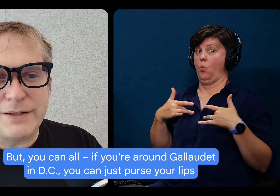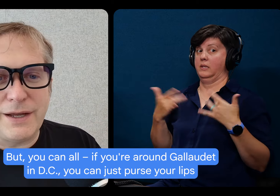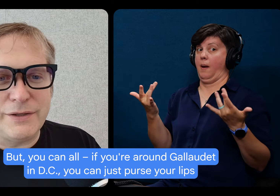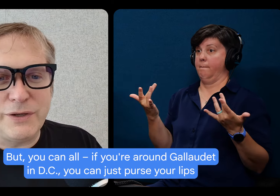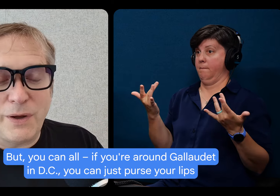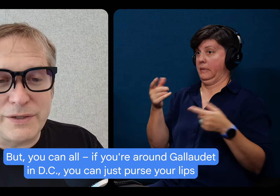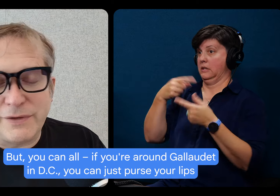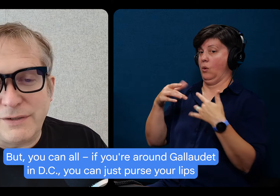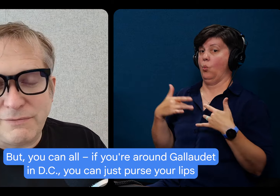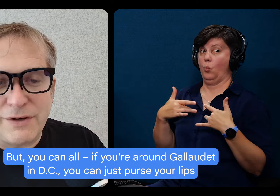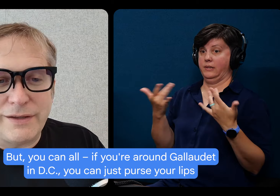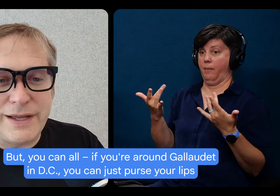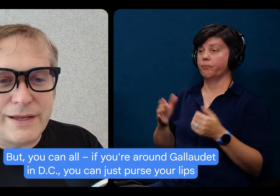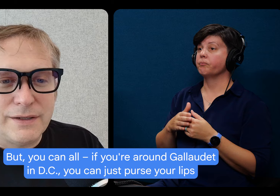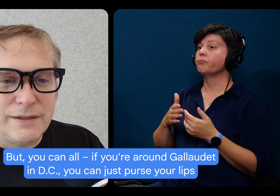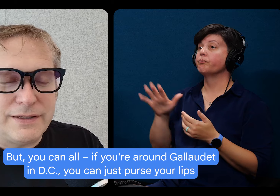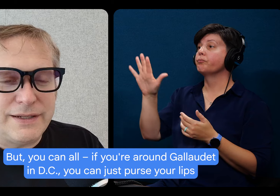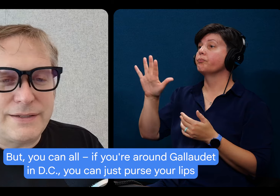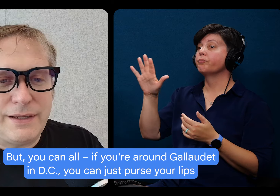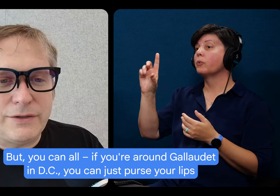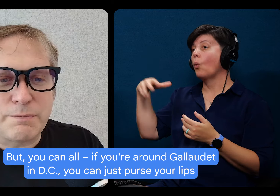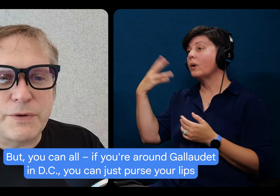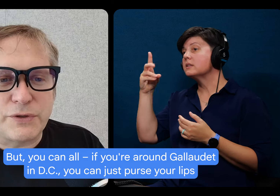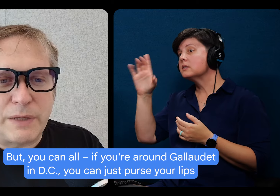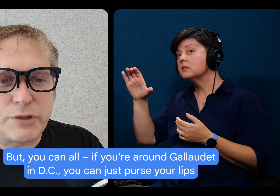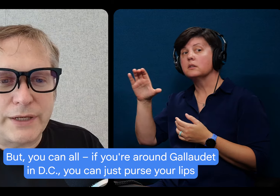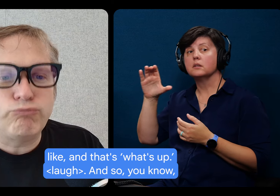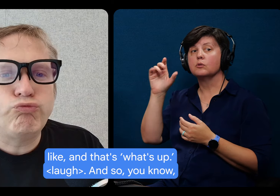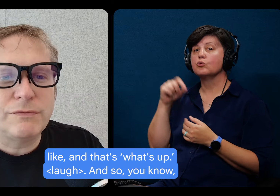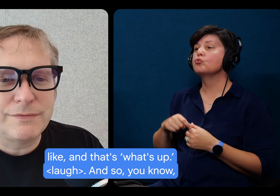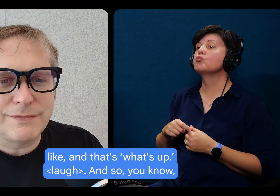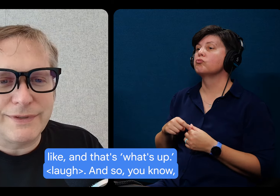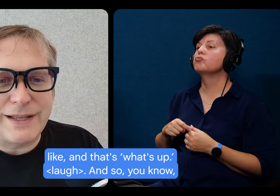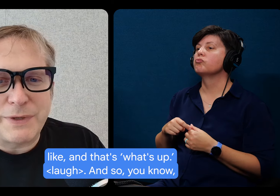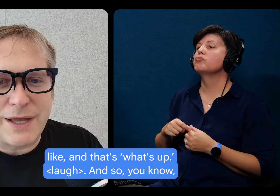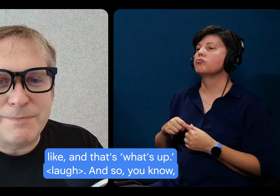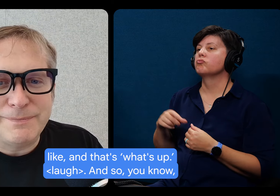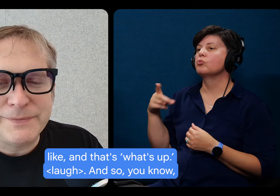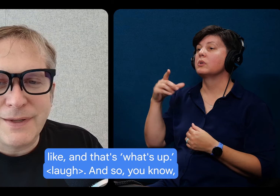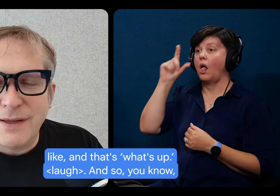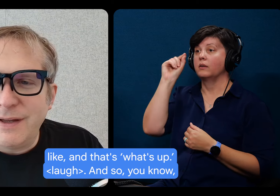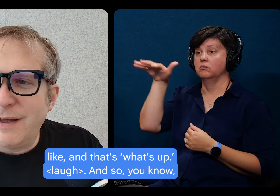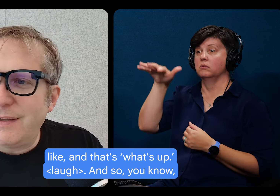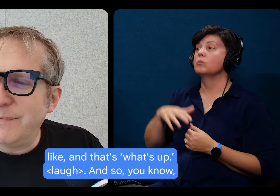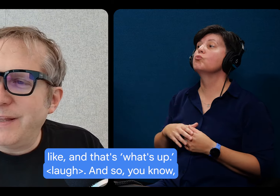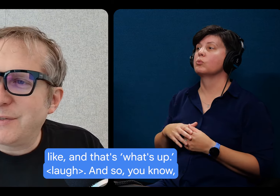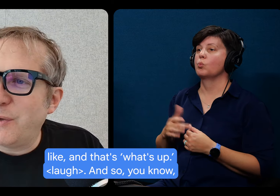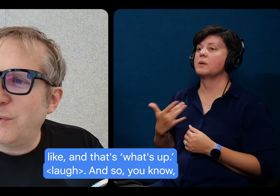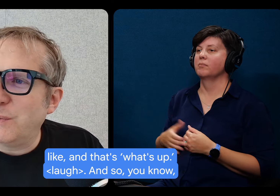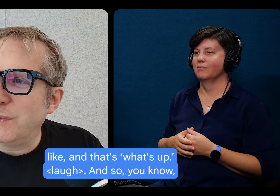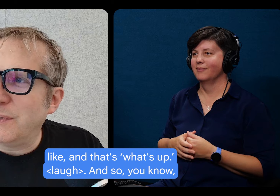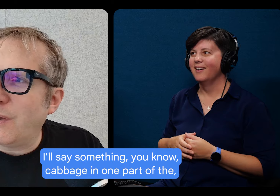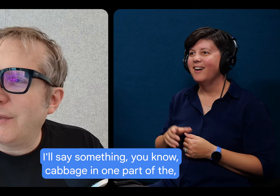But you can all, if you're at Grand Gallaudet in D.C., you can just purse your lips, like, and that's what's up. And